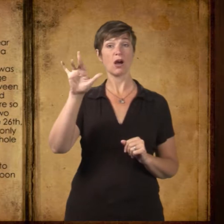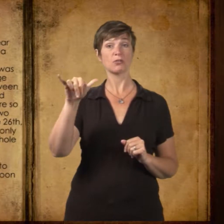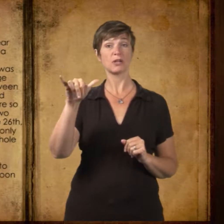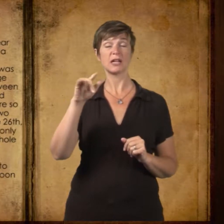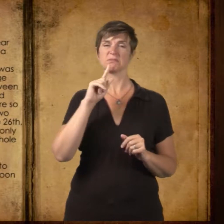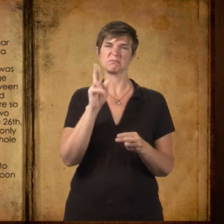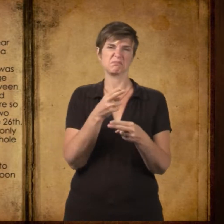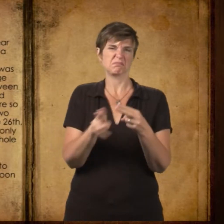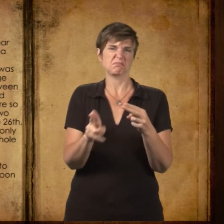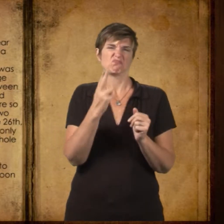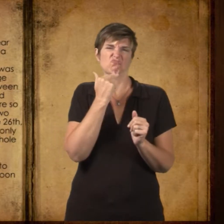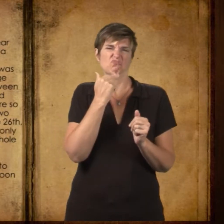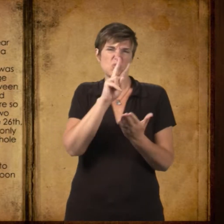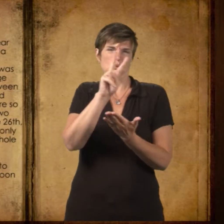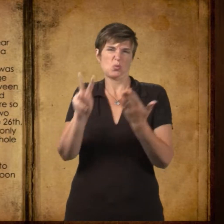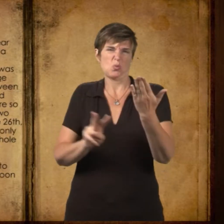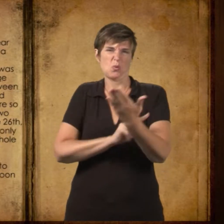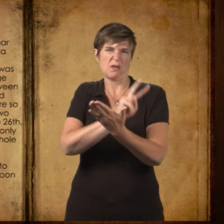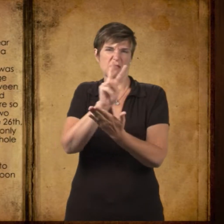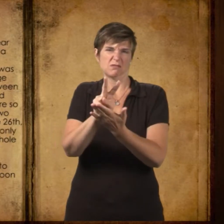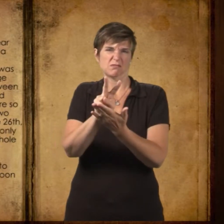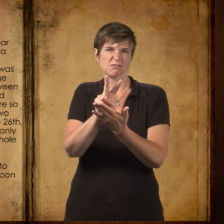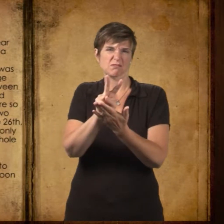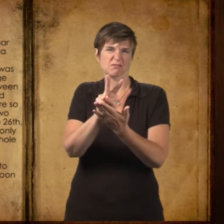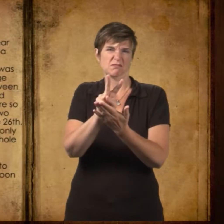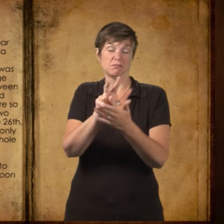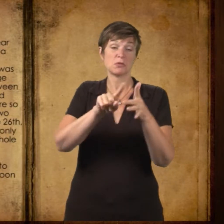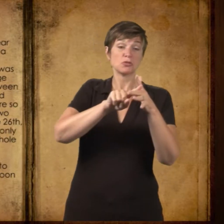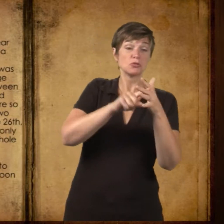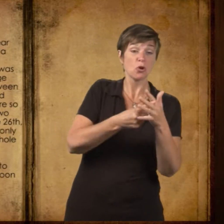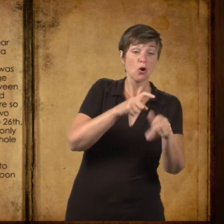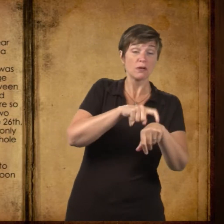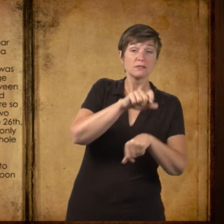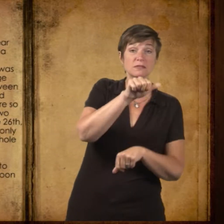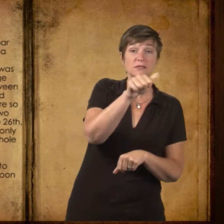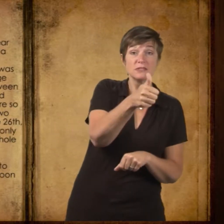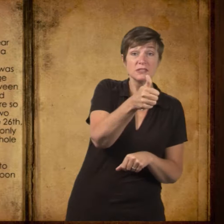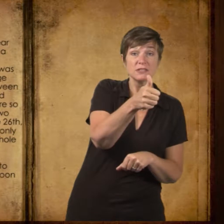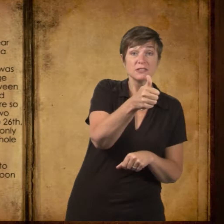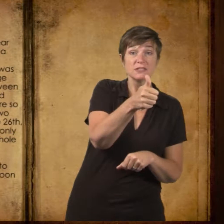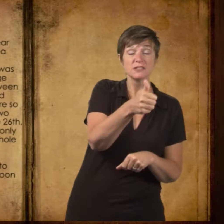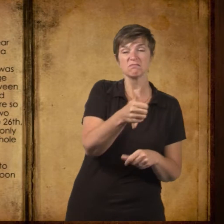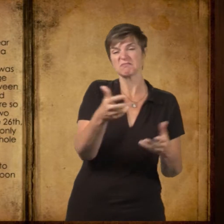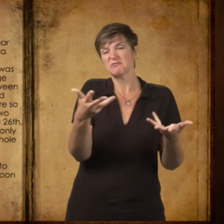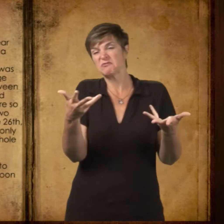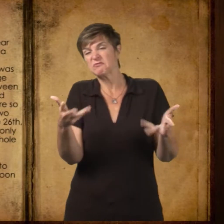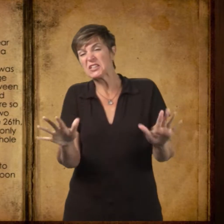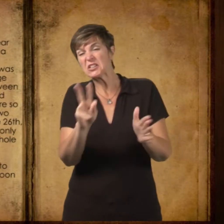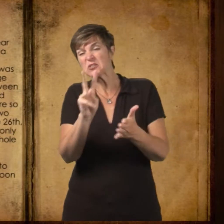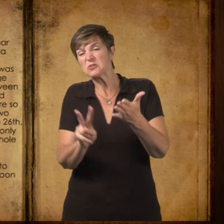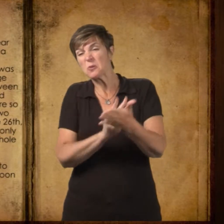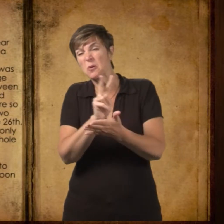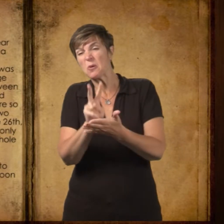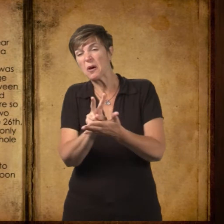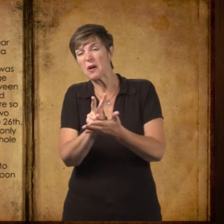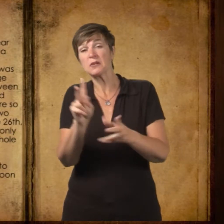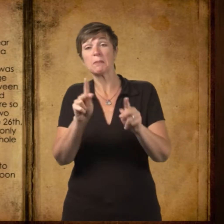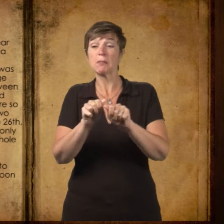but in this village, there were only about 300 people. The whole lottery took less than two hours, so it could